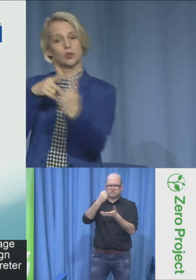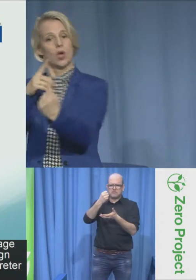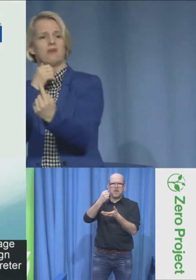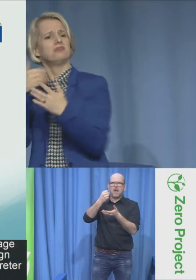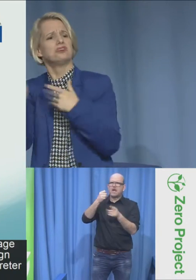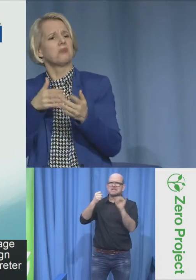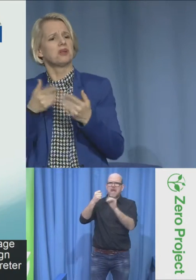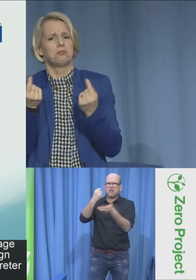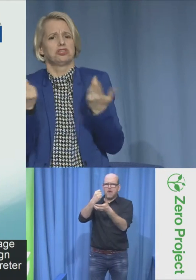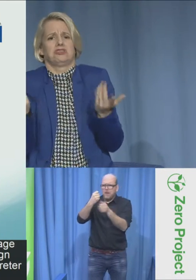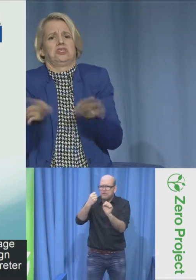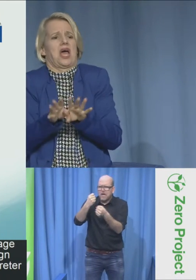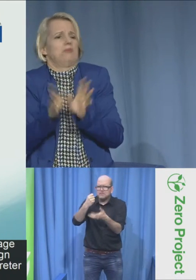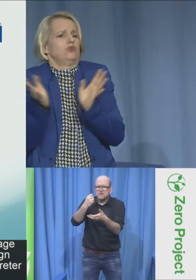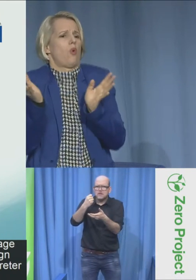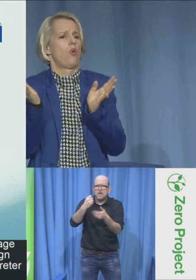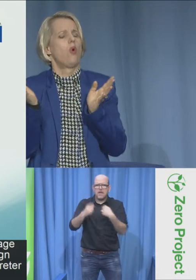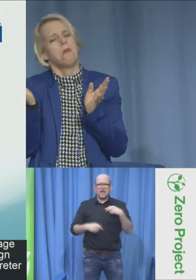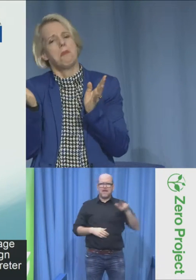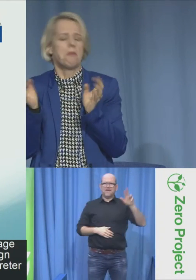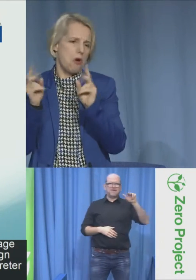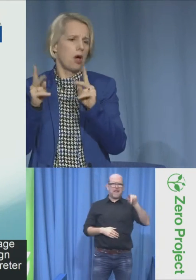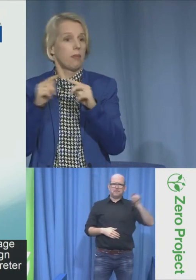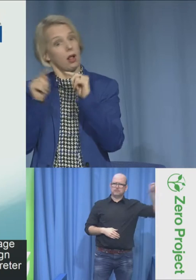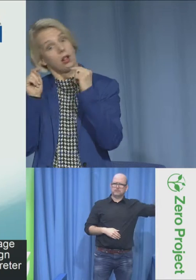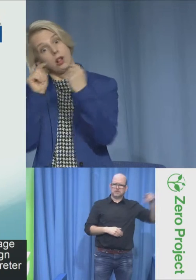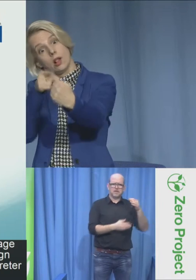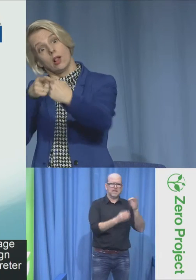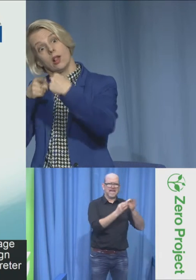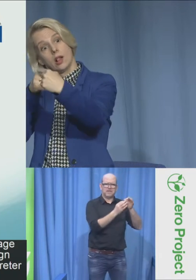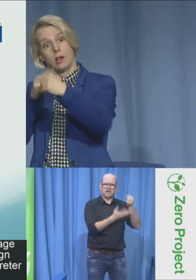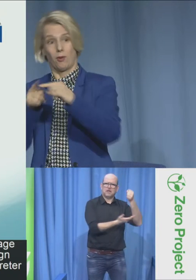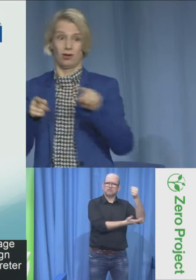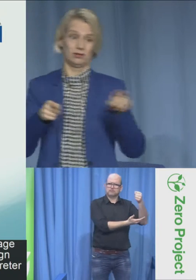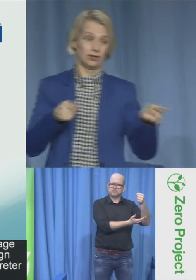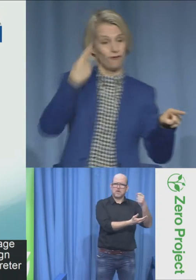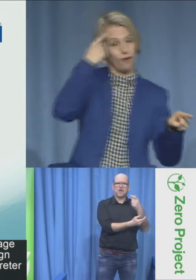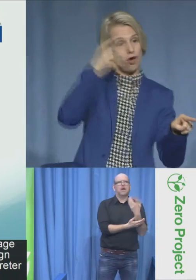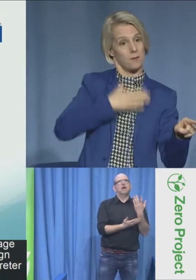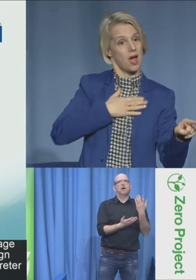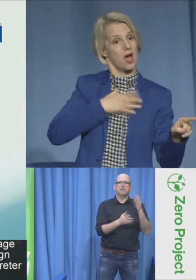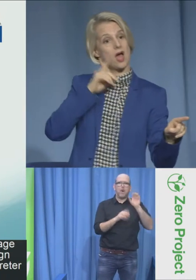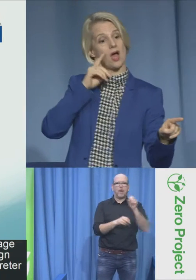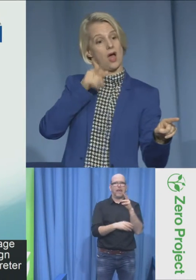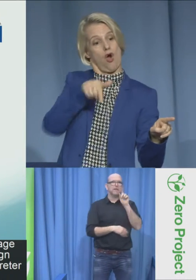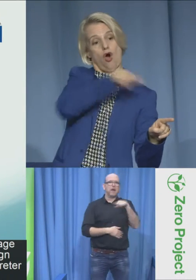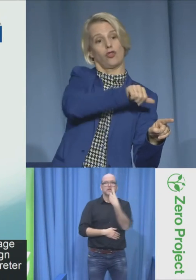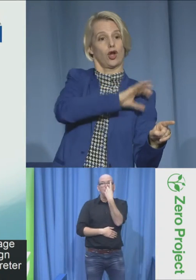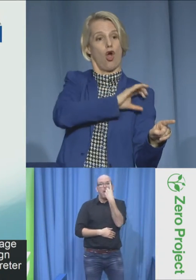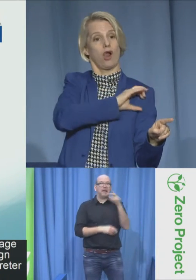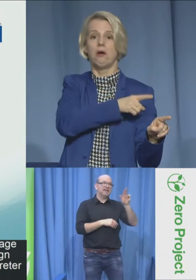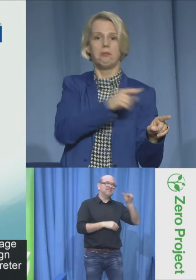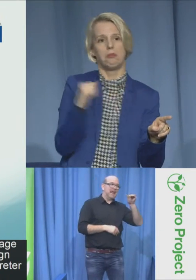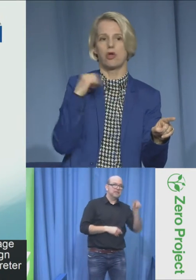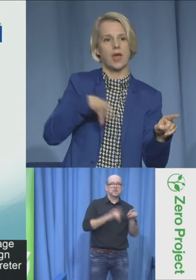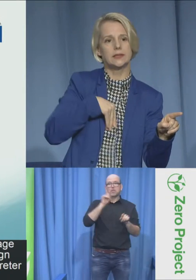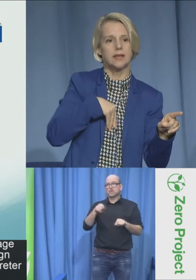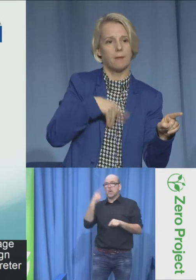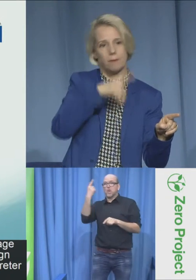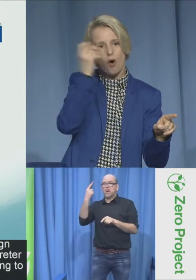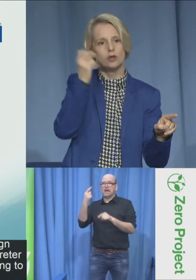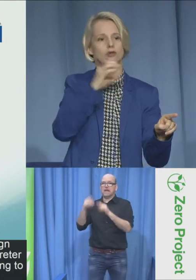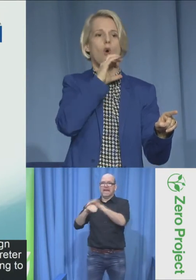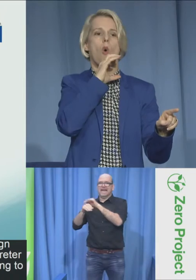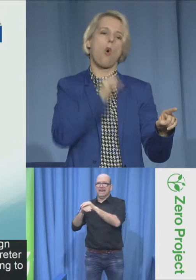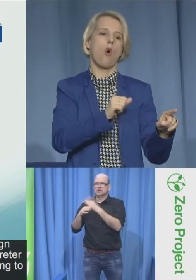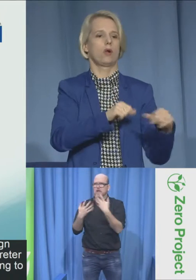interpreters or one Flemish and one English. But getting to this point was very, very difficult. For my